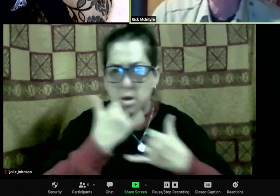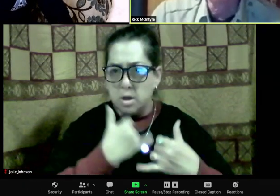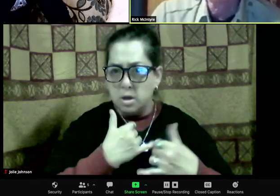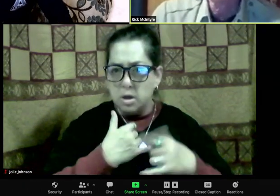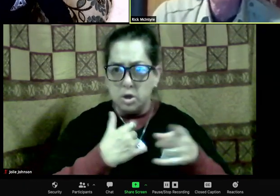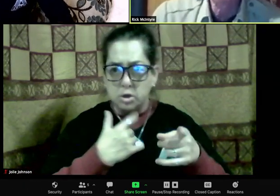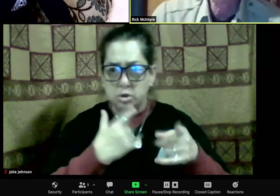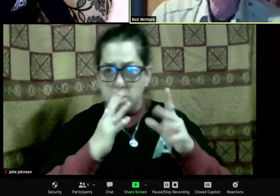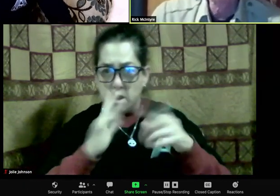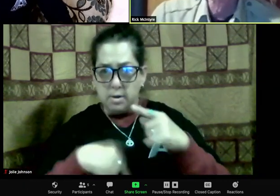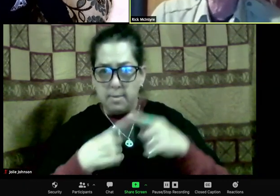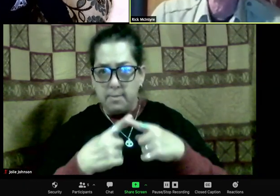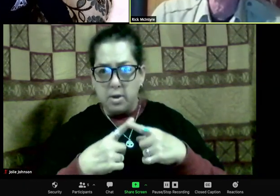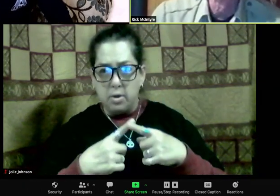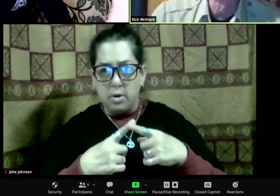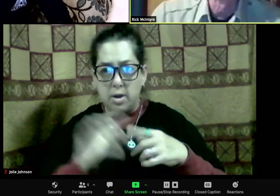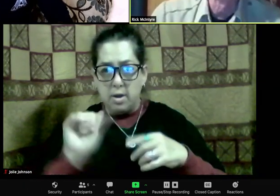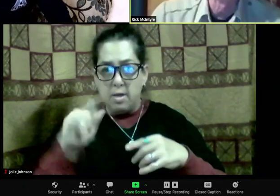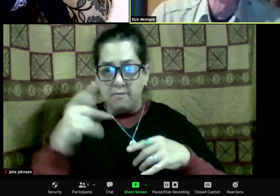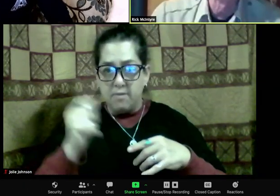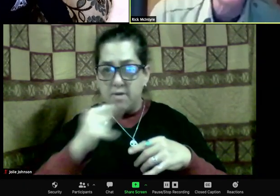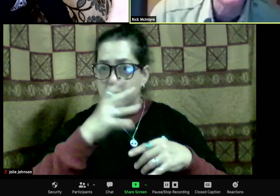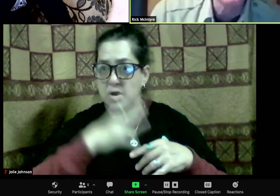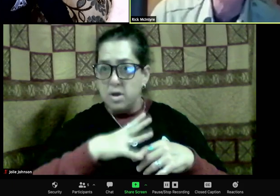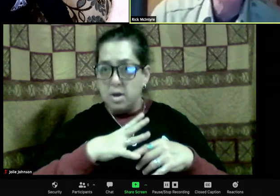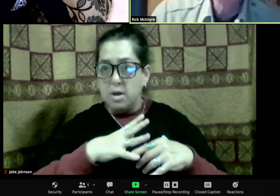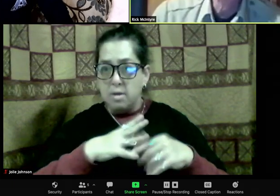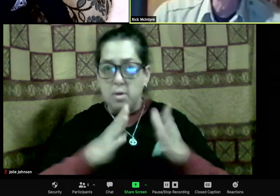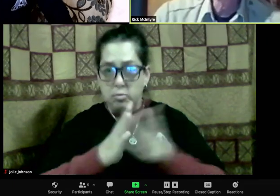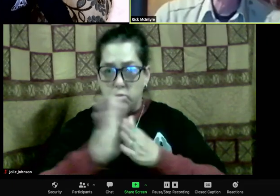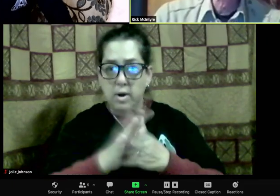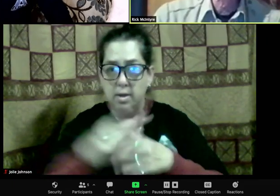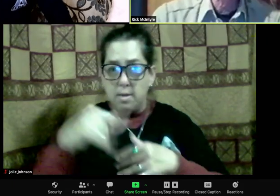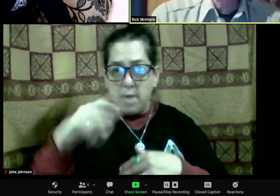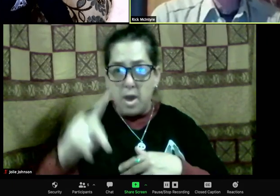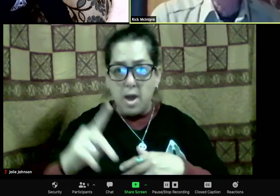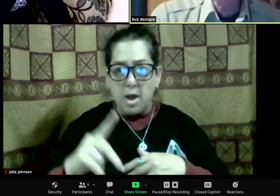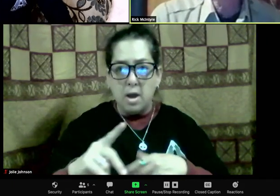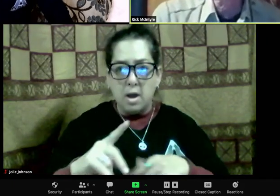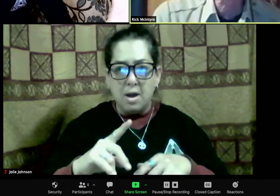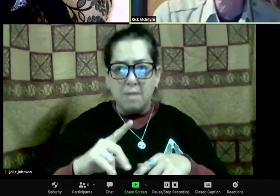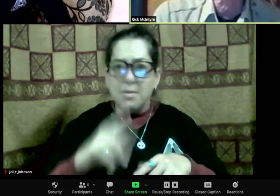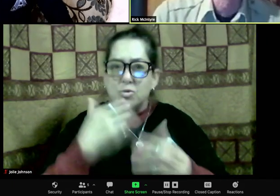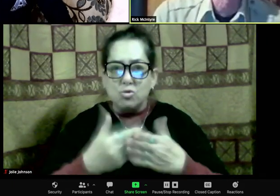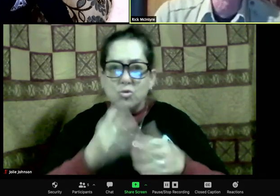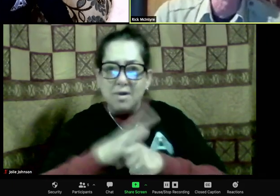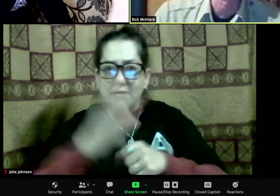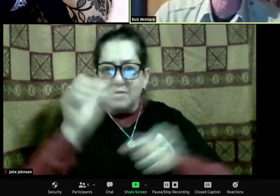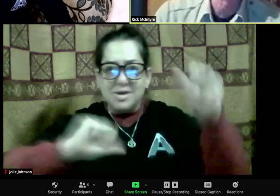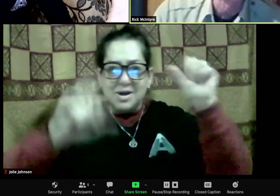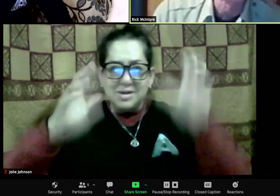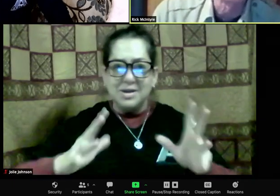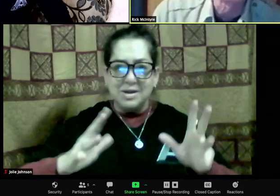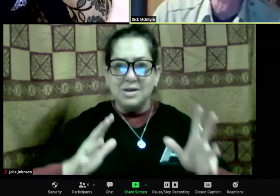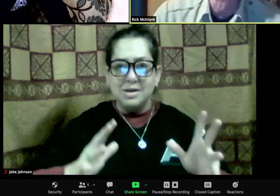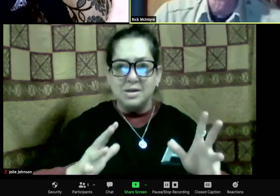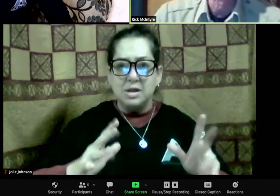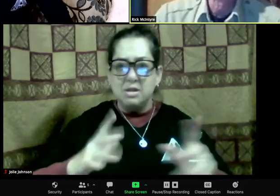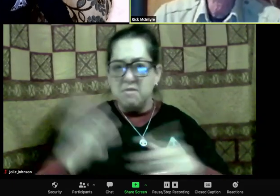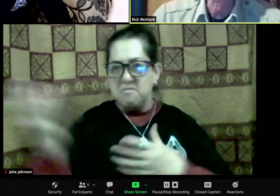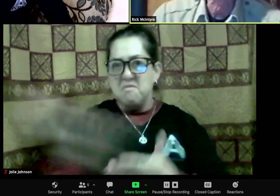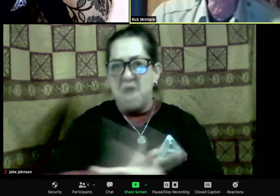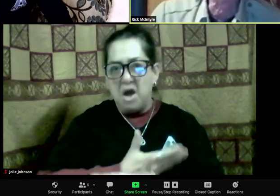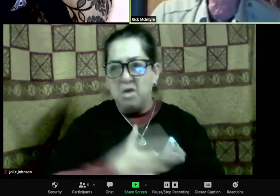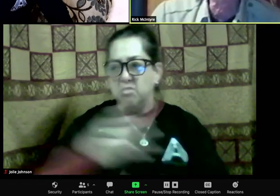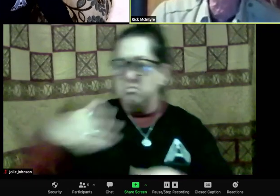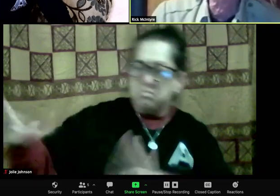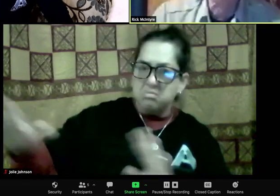do some volunteer work because she really liked to be around wolves. So he just kind of gave her some things to do, one of which was to keep notes on what was